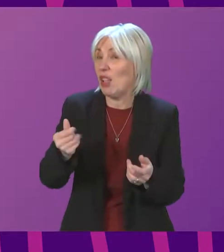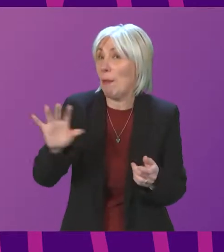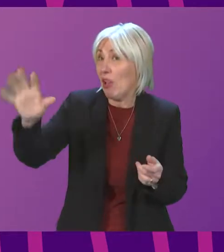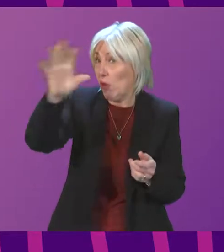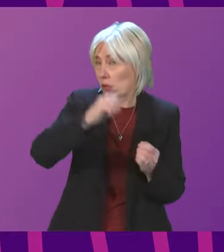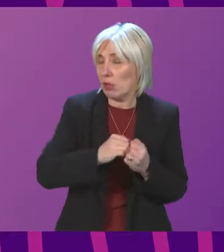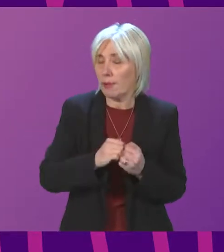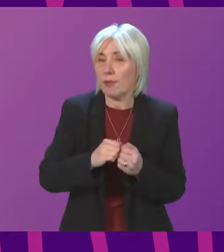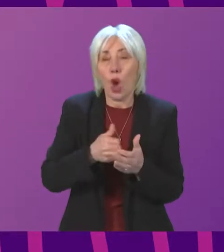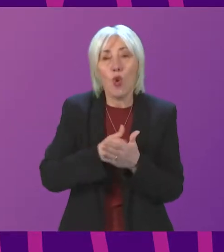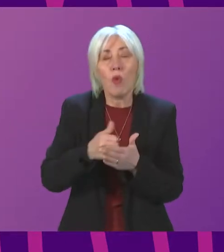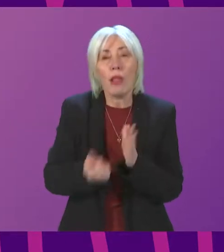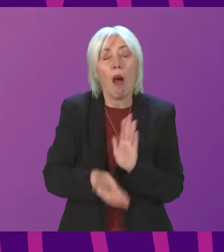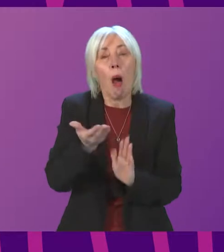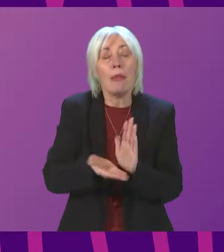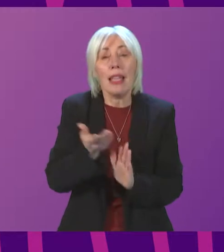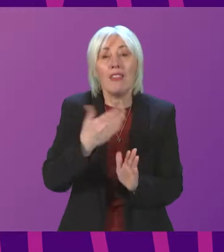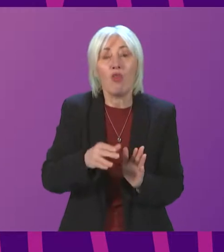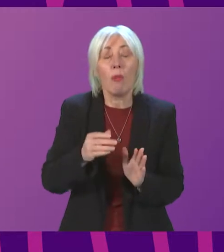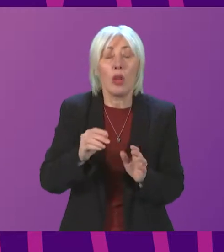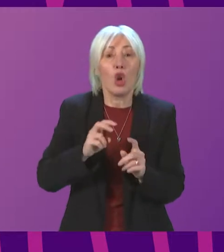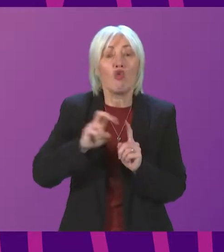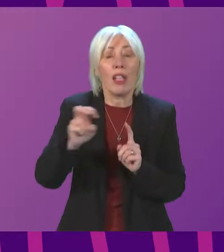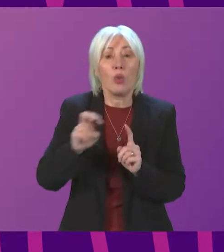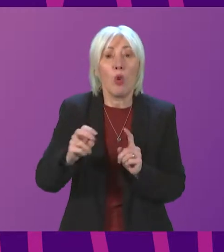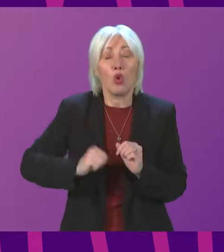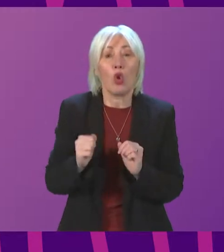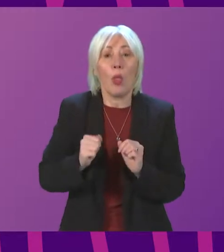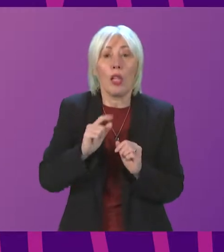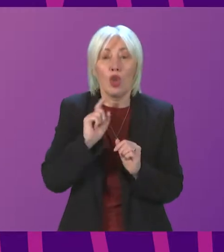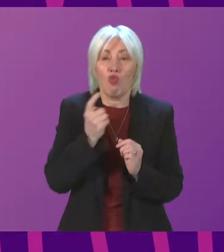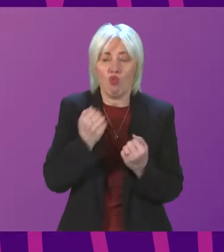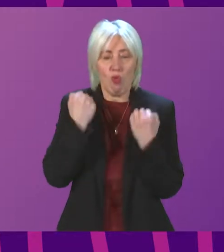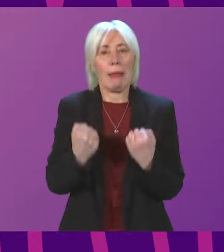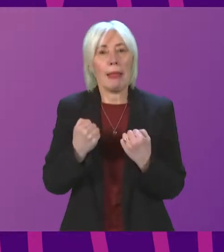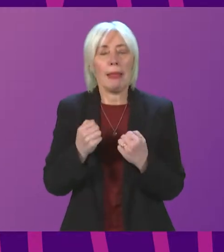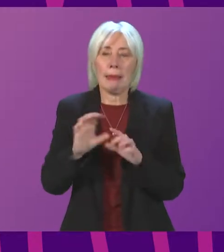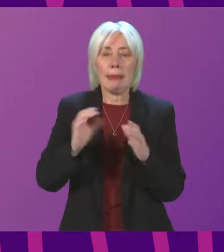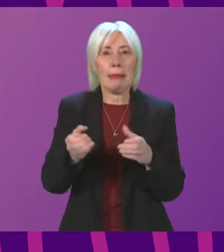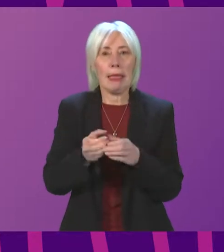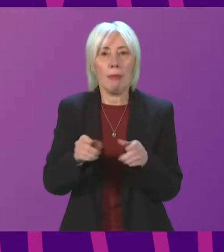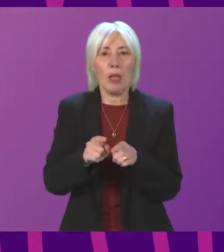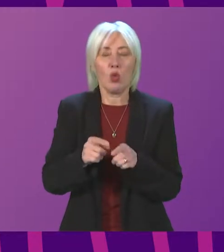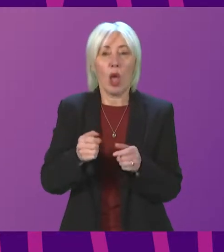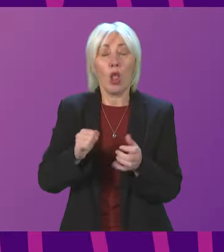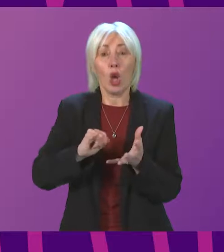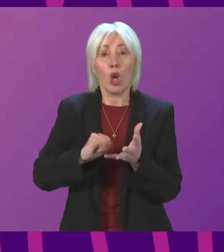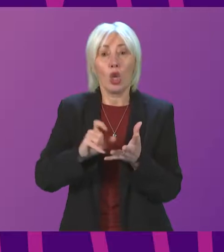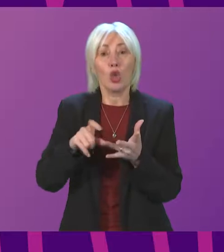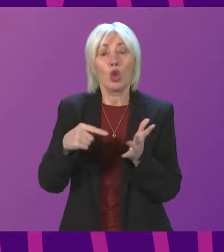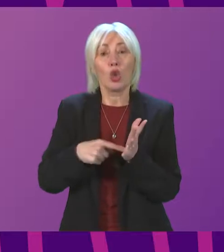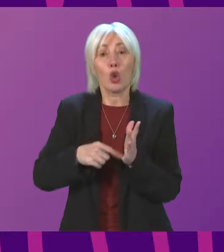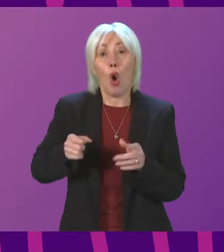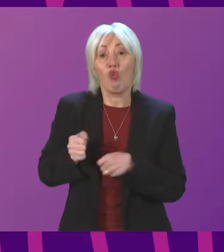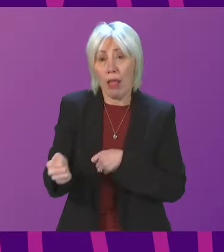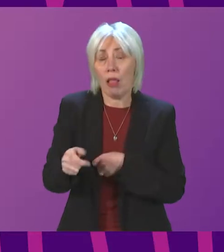regular reports from the Transport Scotland resilience team throughout the weekend and attended SCORE tactical command meetings throughout Monday and on